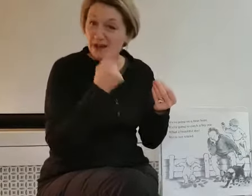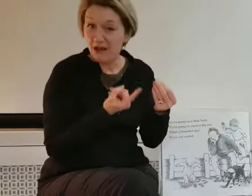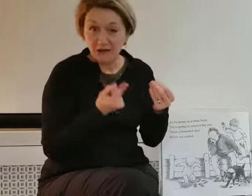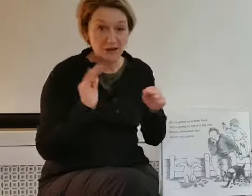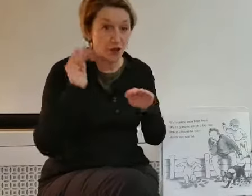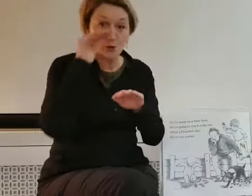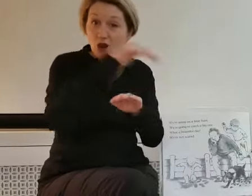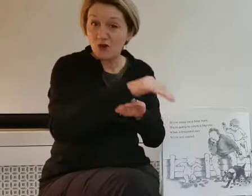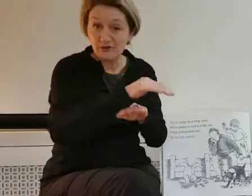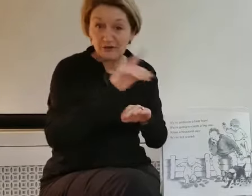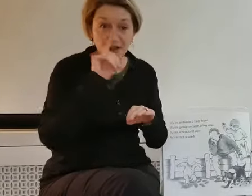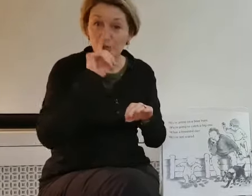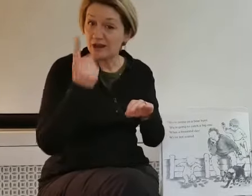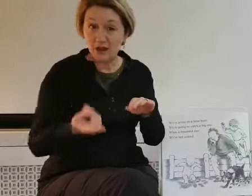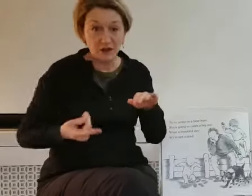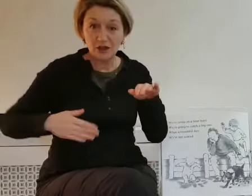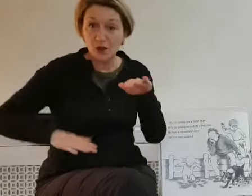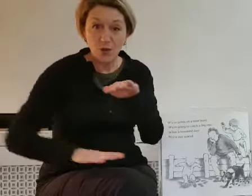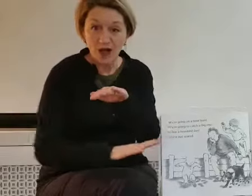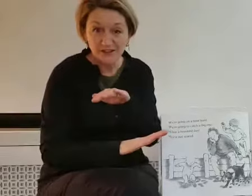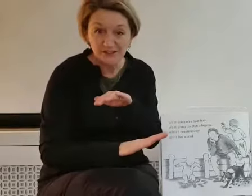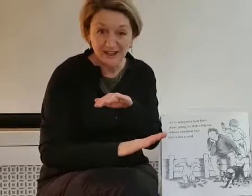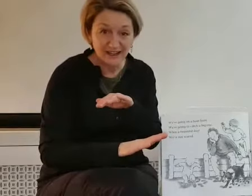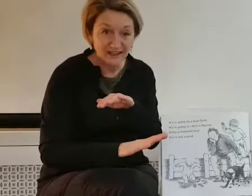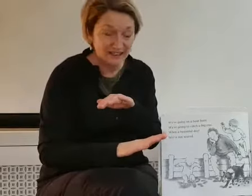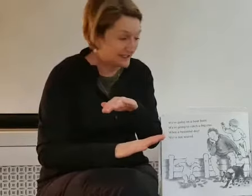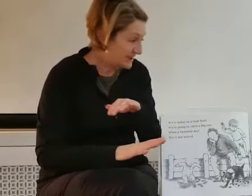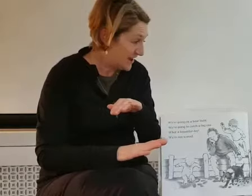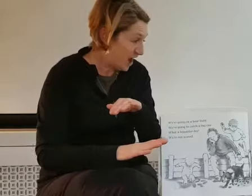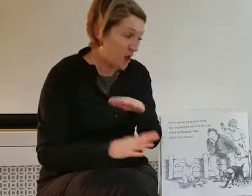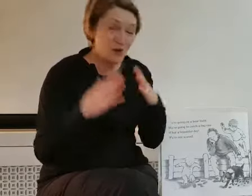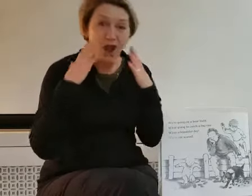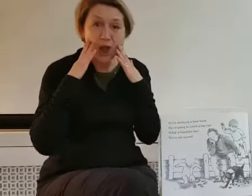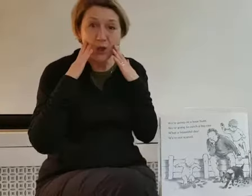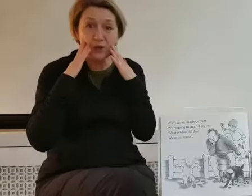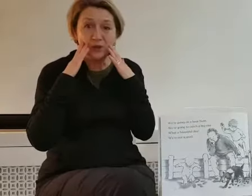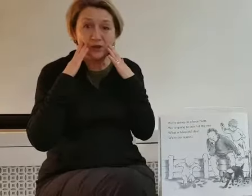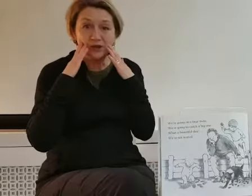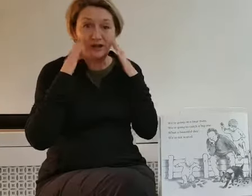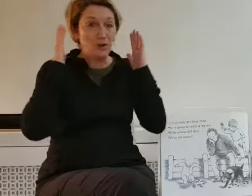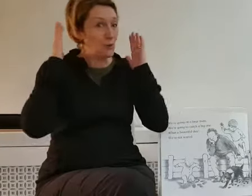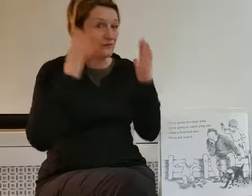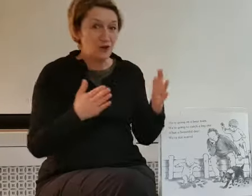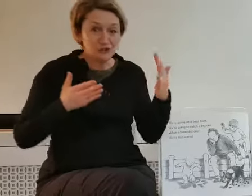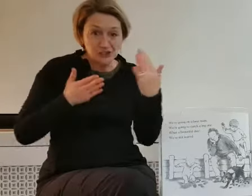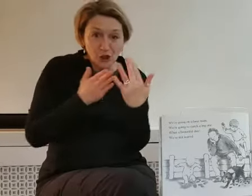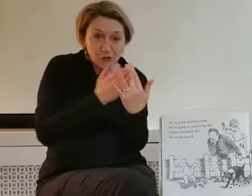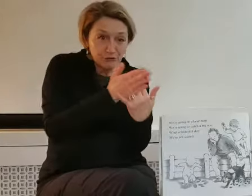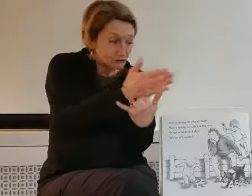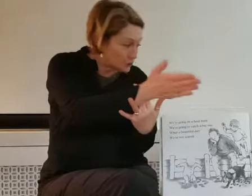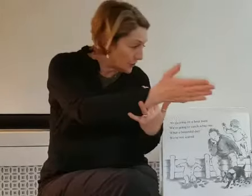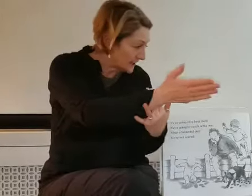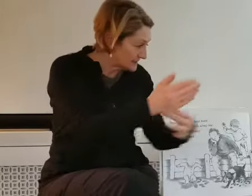can't go over it. We can't go under it. Oh no. We've got to go through it.